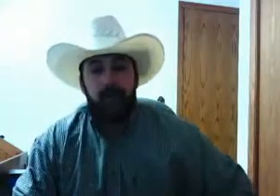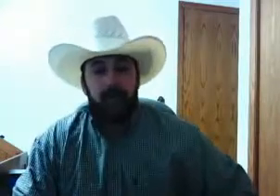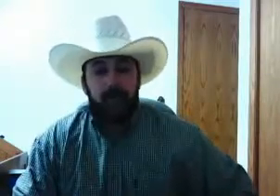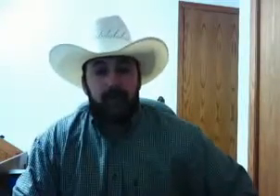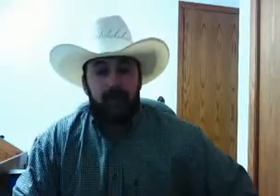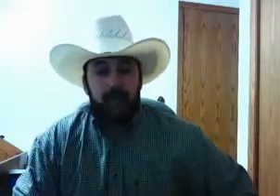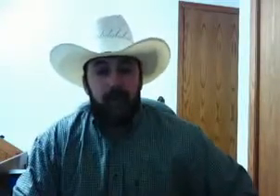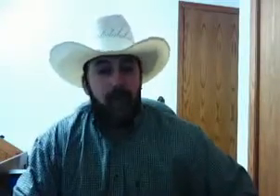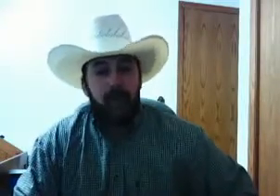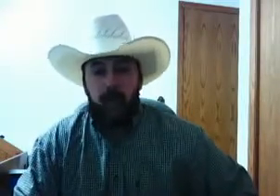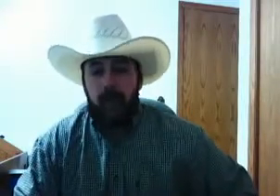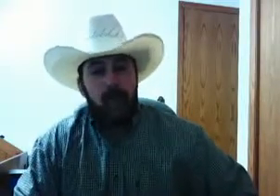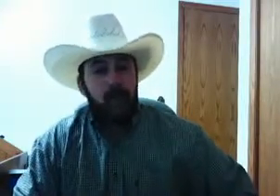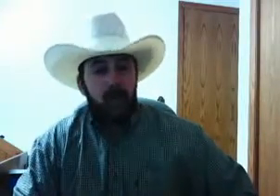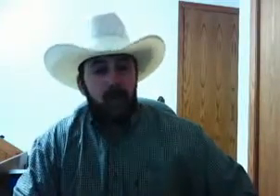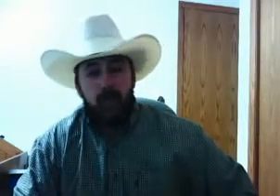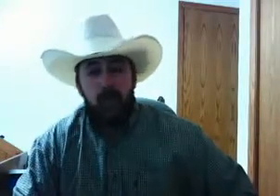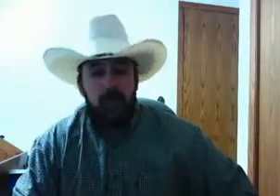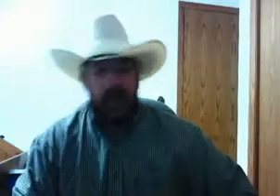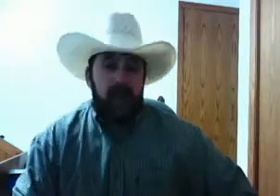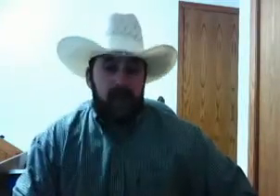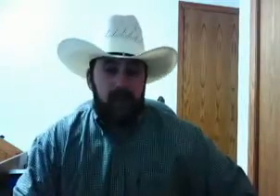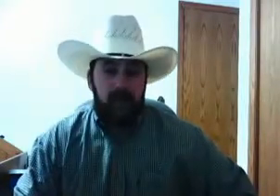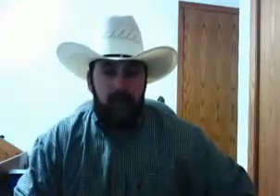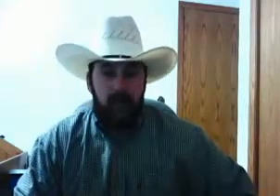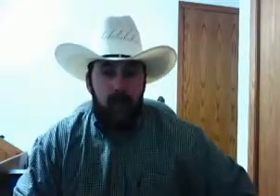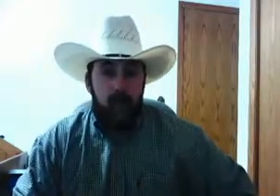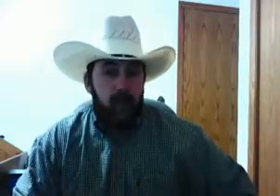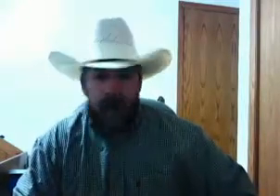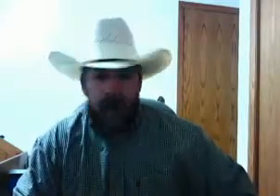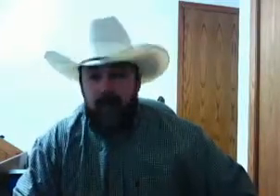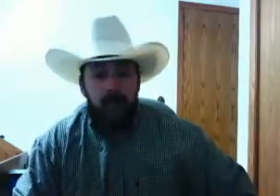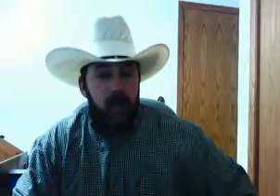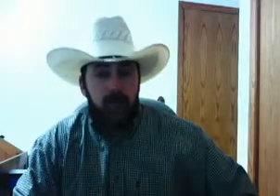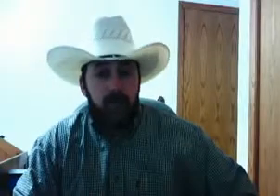and hope it's winter time where they won't stink because I ain't bothering burying them.